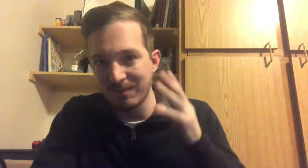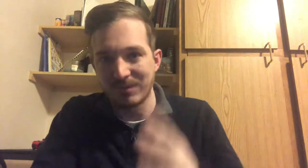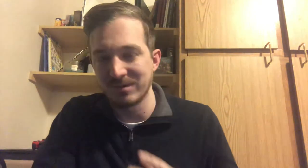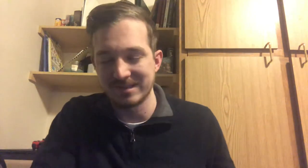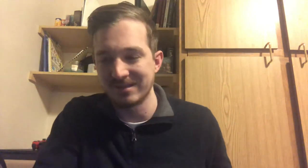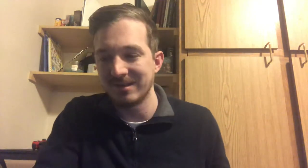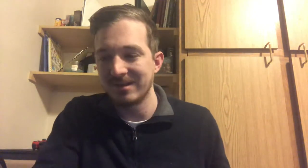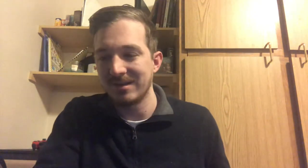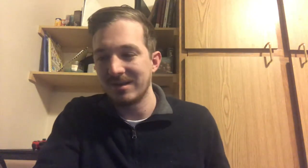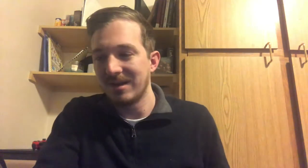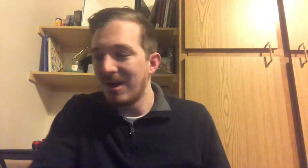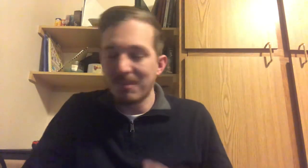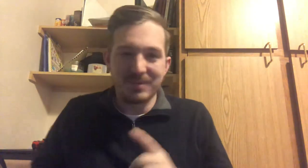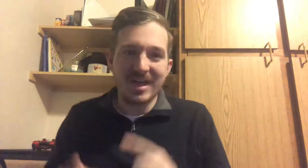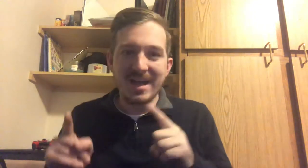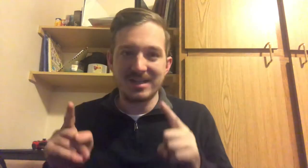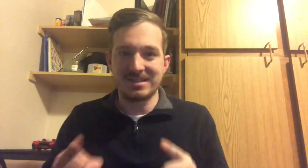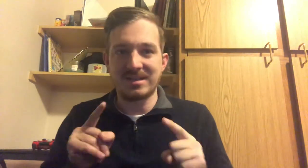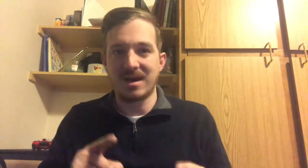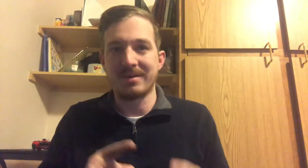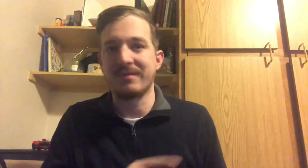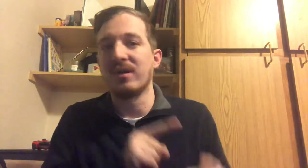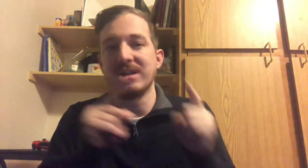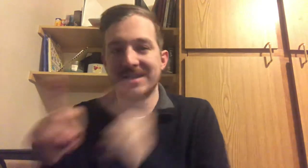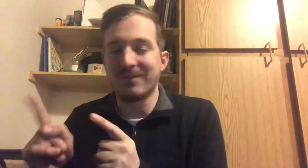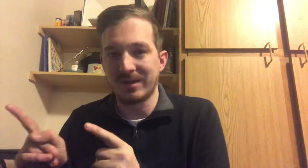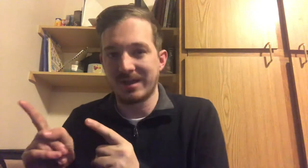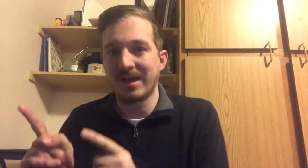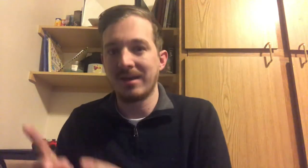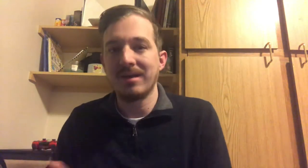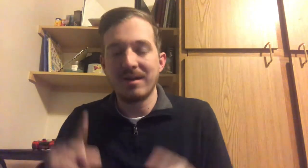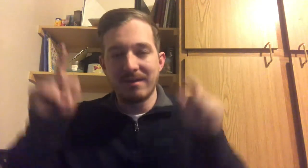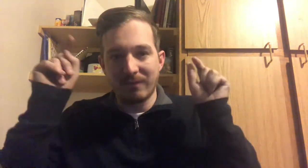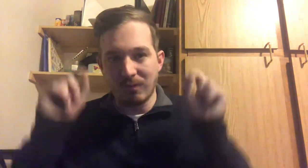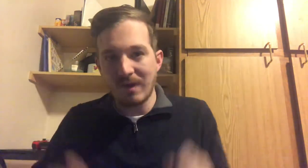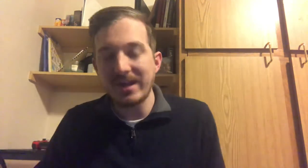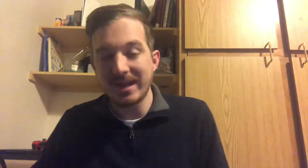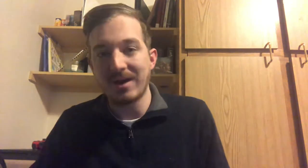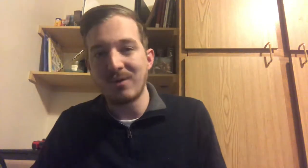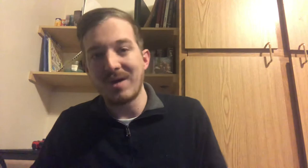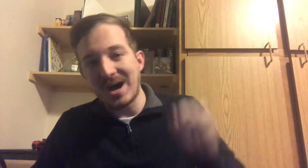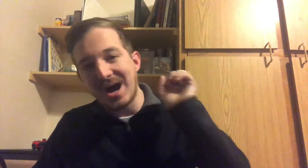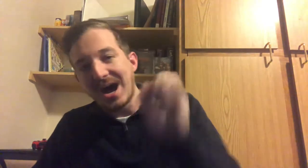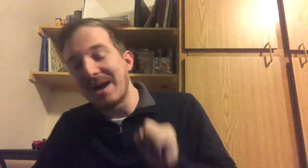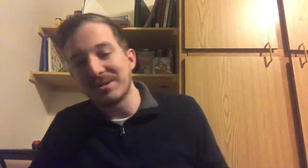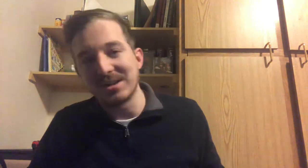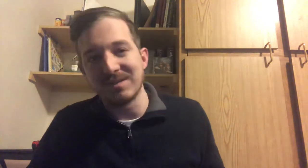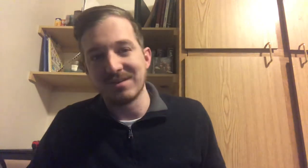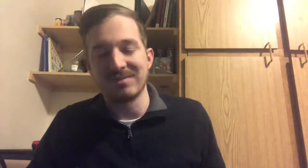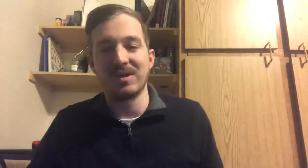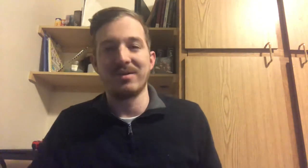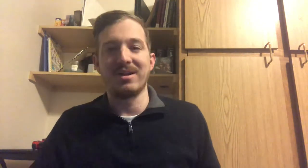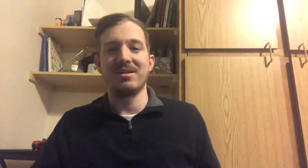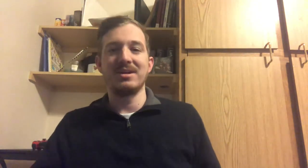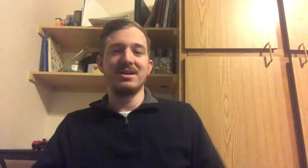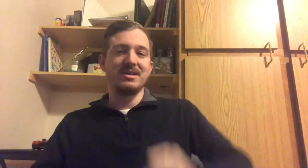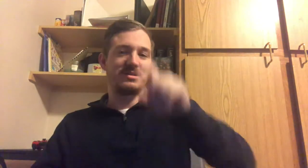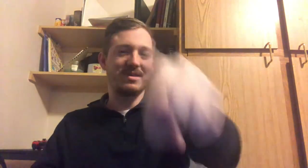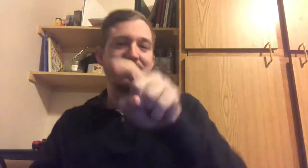person. But that is a topic for a different day. For right now, I'm going to leave this video here. So thank you